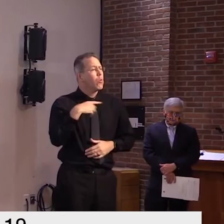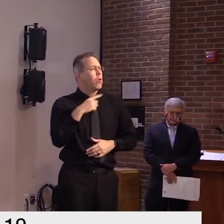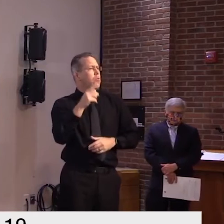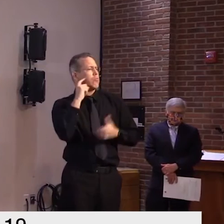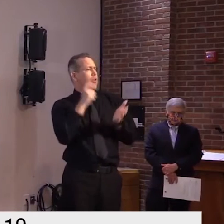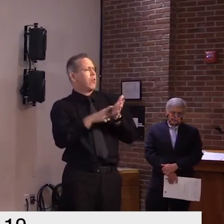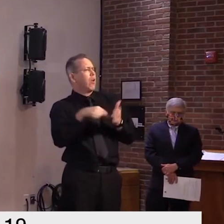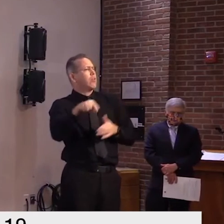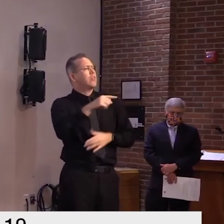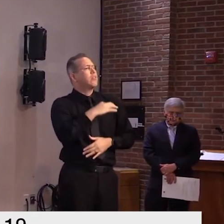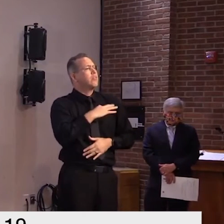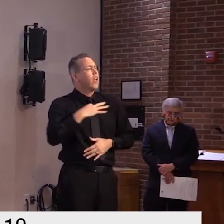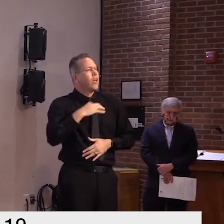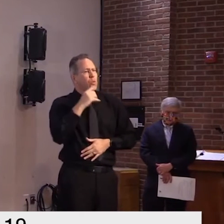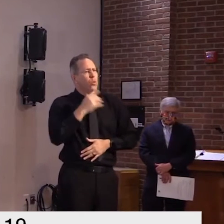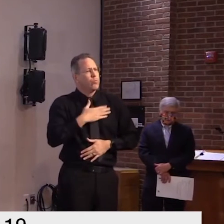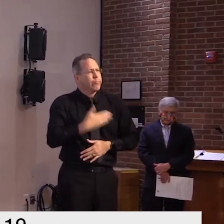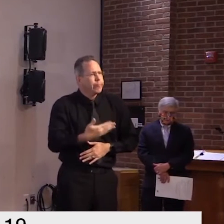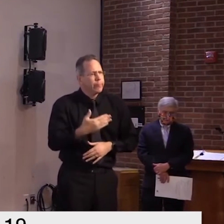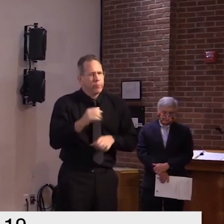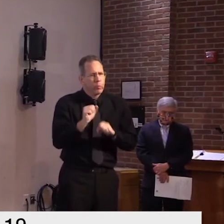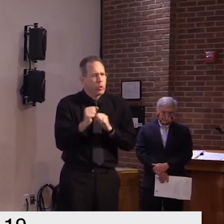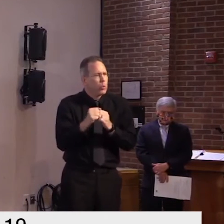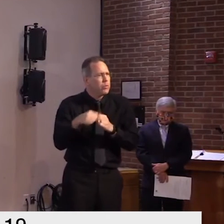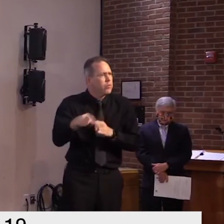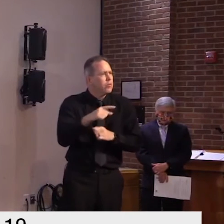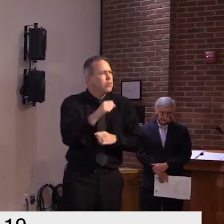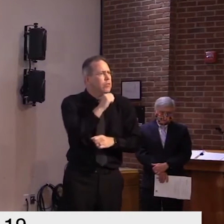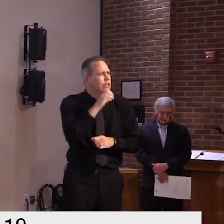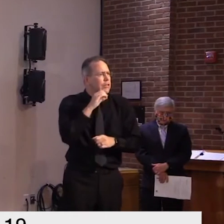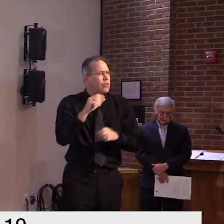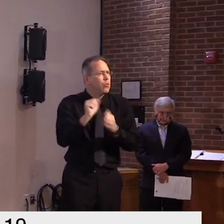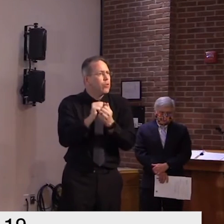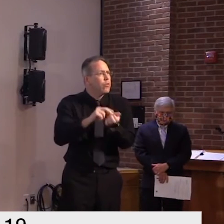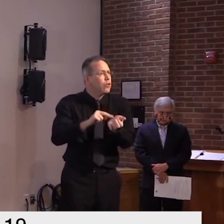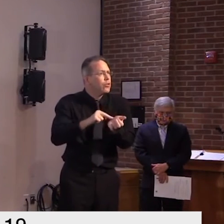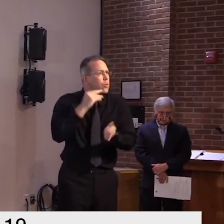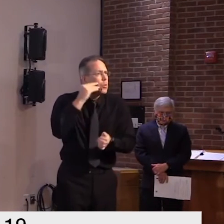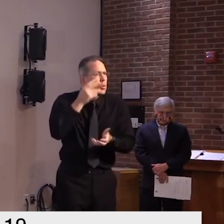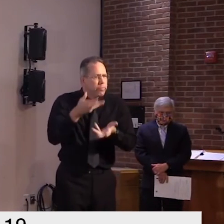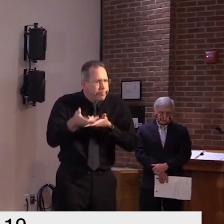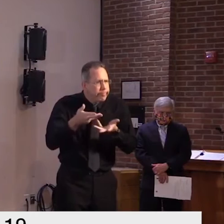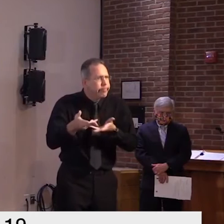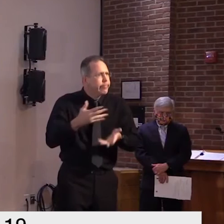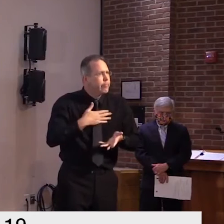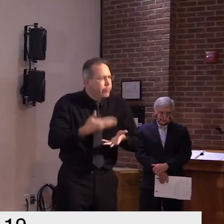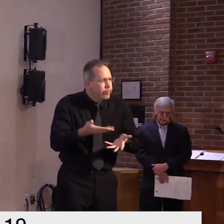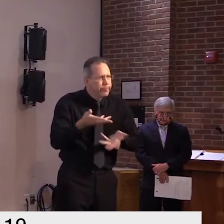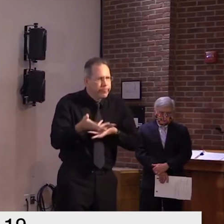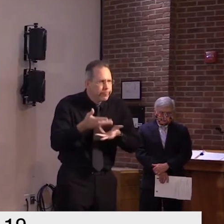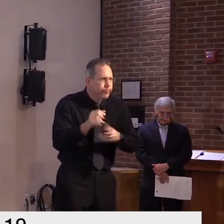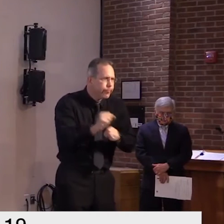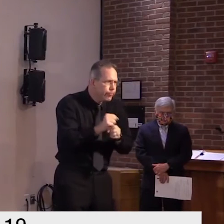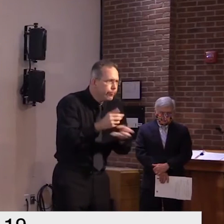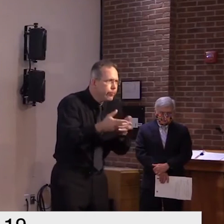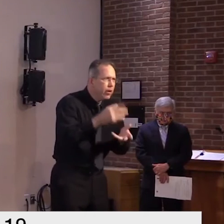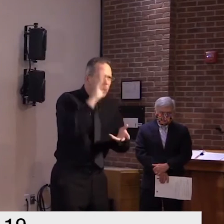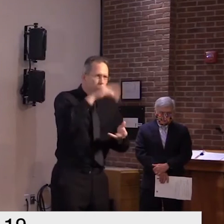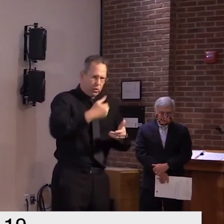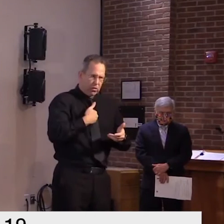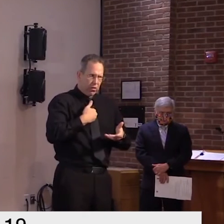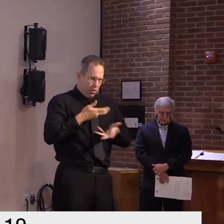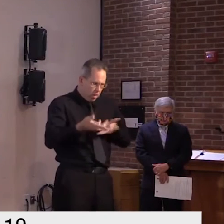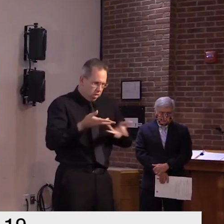extended family safe I know you've been working long hours and worried about your own health as well as the health of your